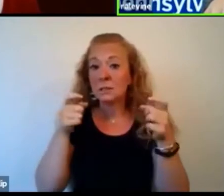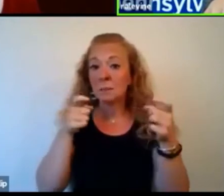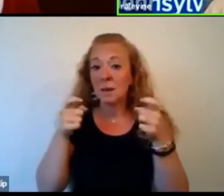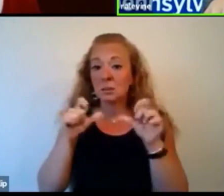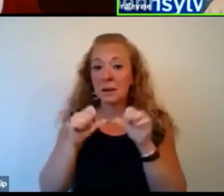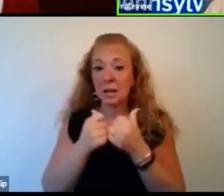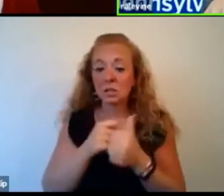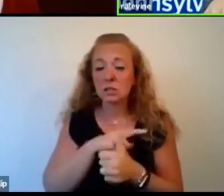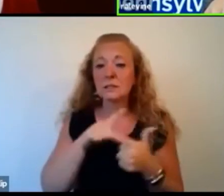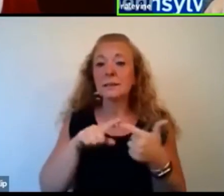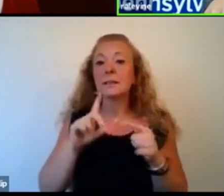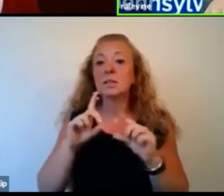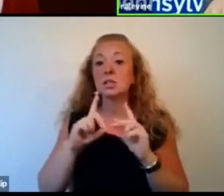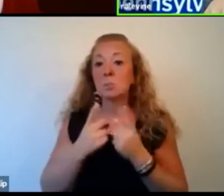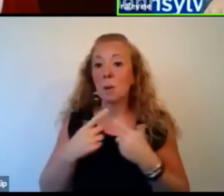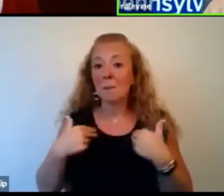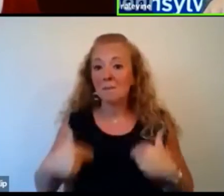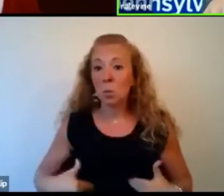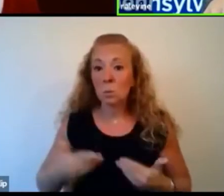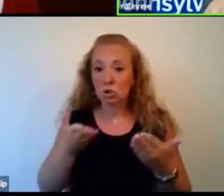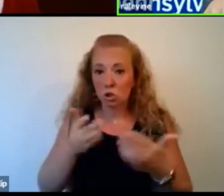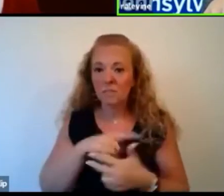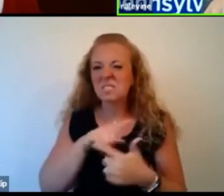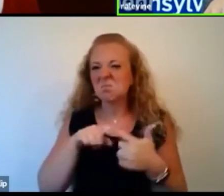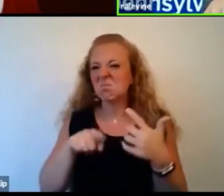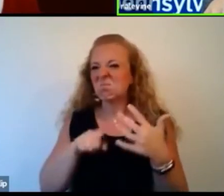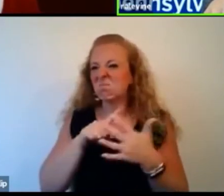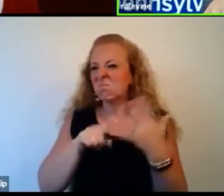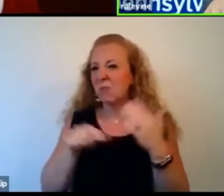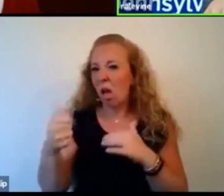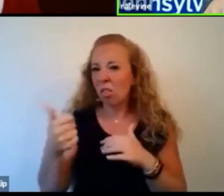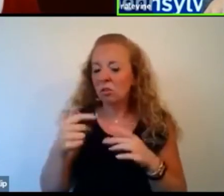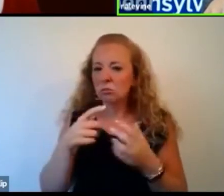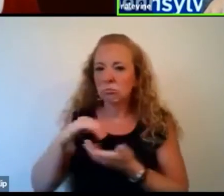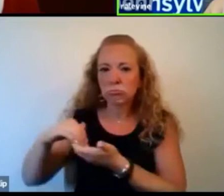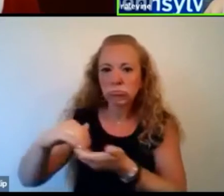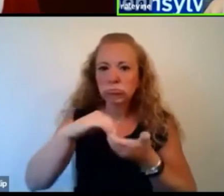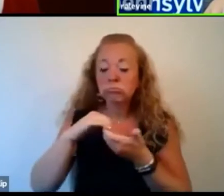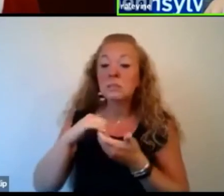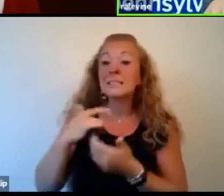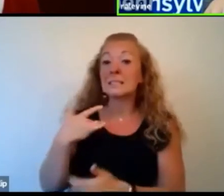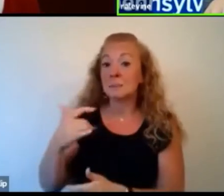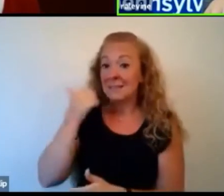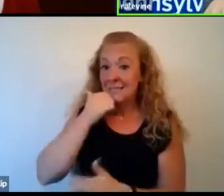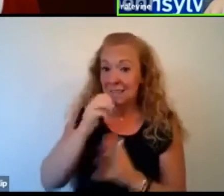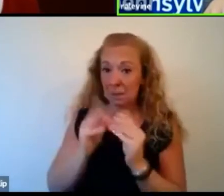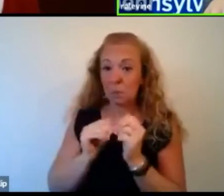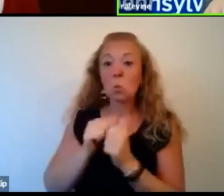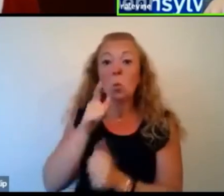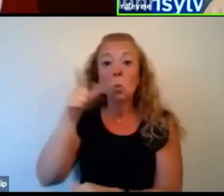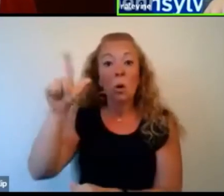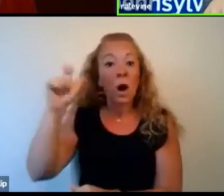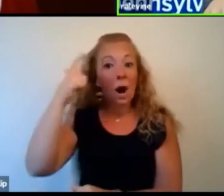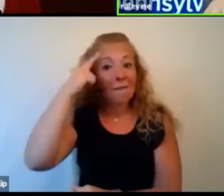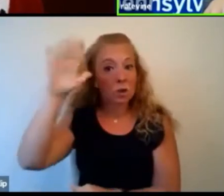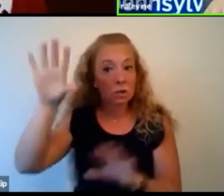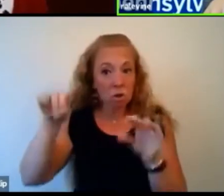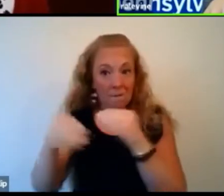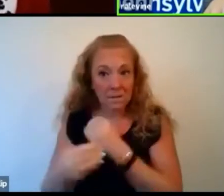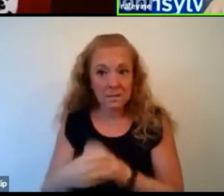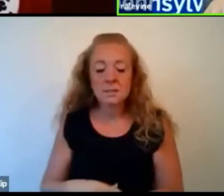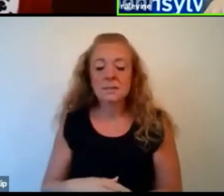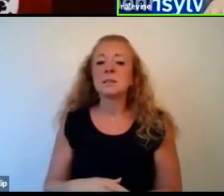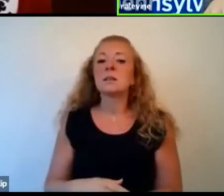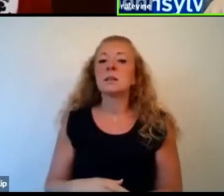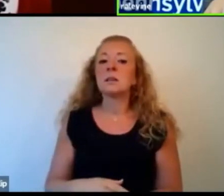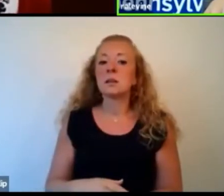Department of Human Services, etc. I have usually a daily meeting with the governor's office and frequently